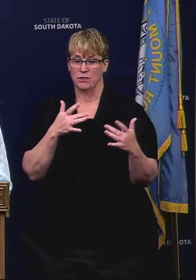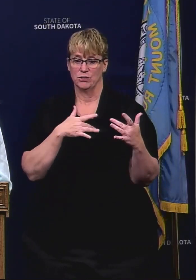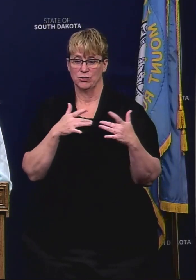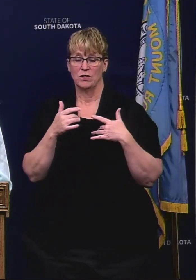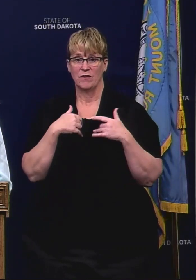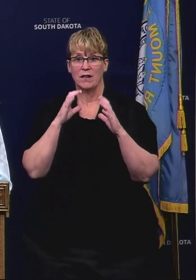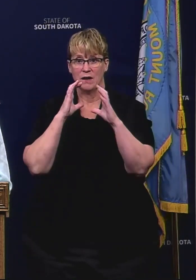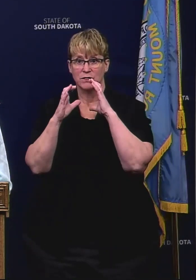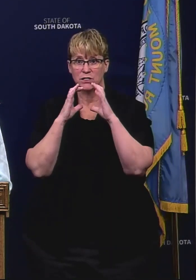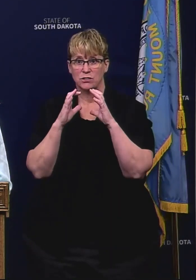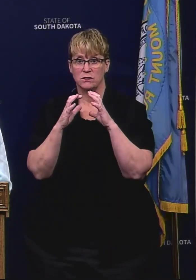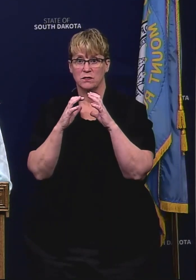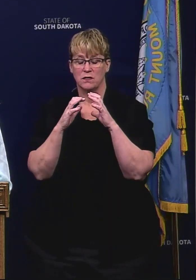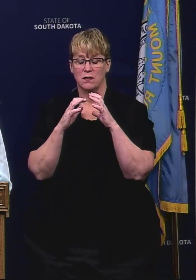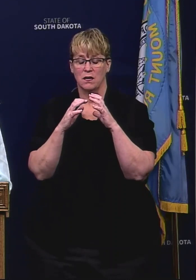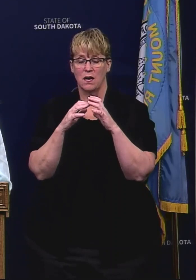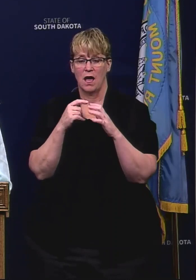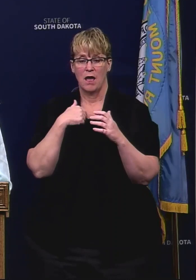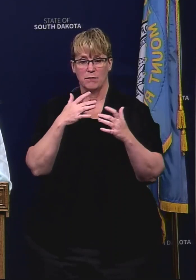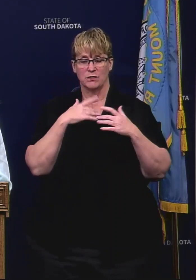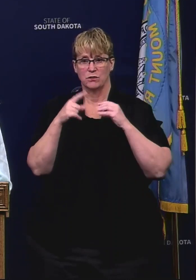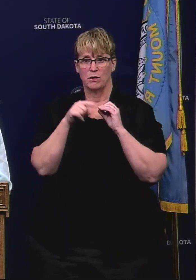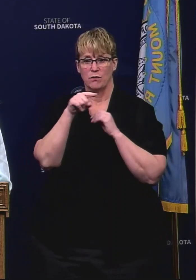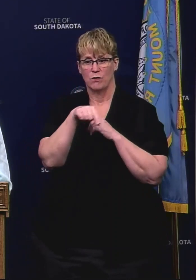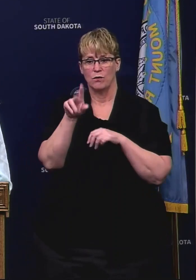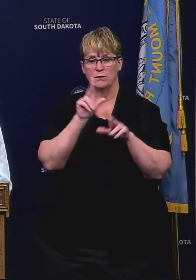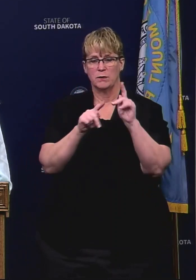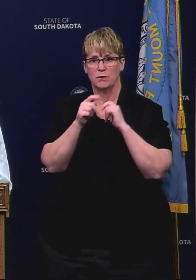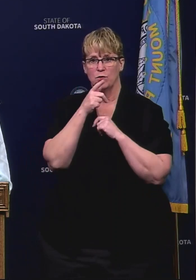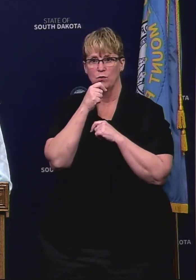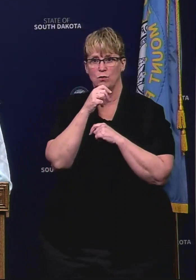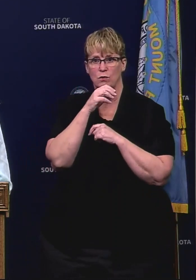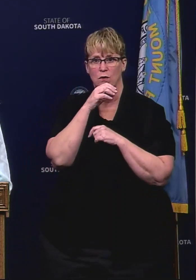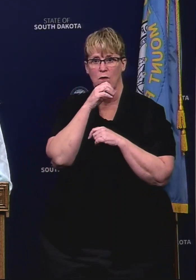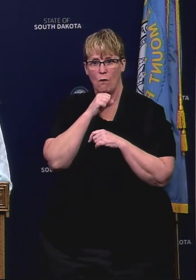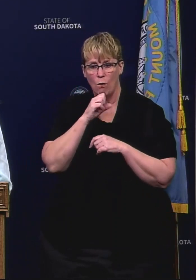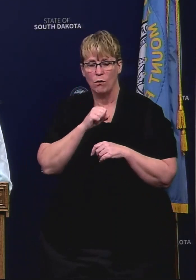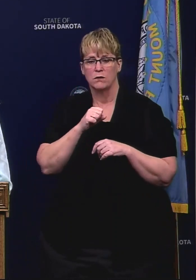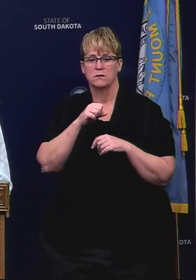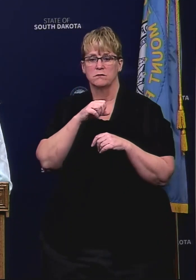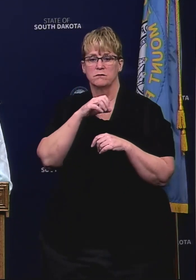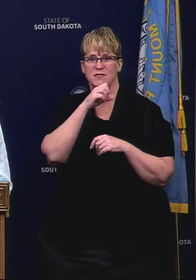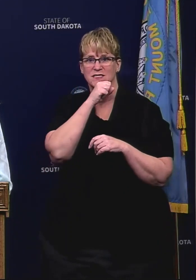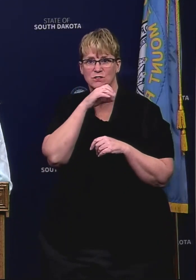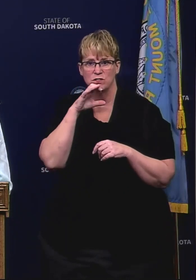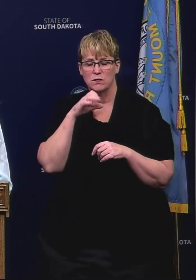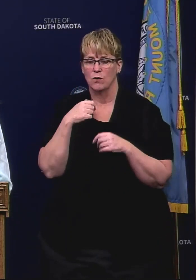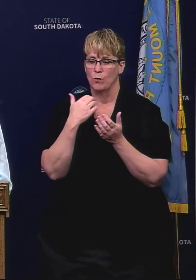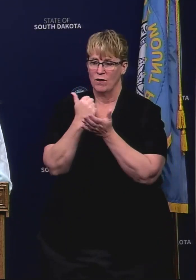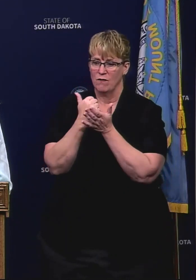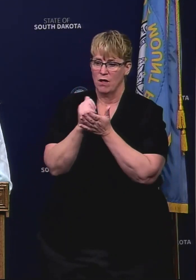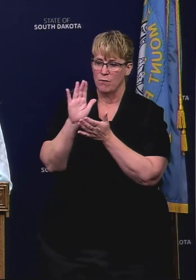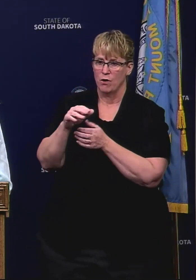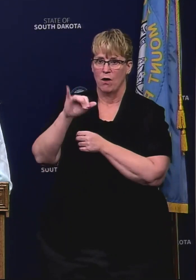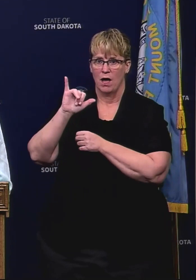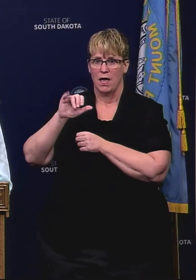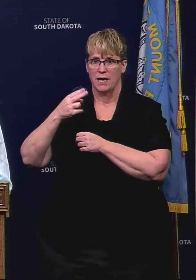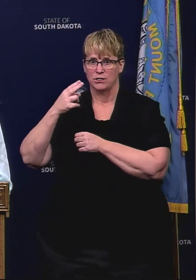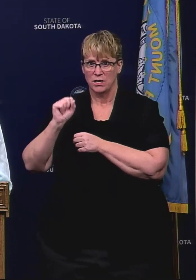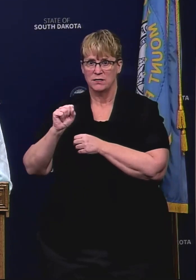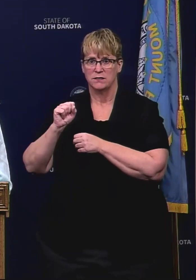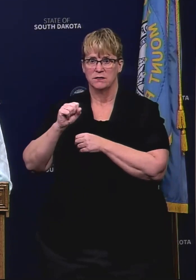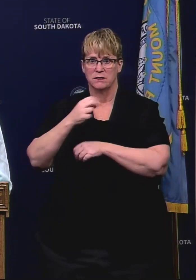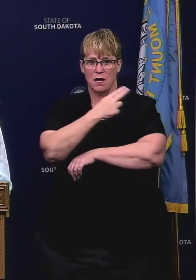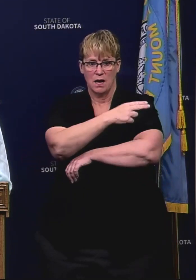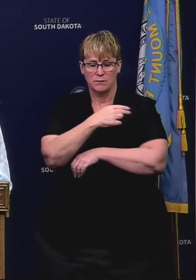about those that would be in the vulnerable population as well we've helped them actually prepare we've helped their IHS facilities